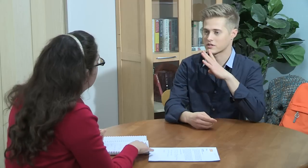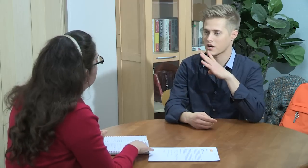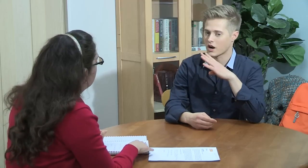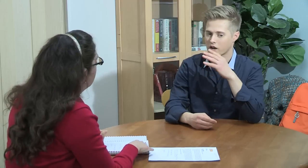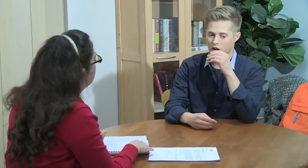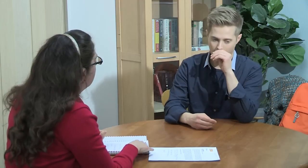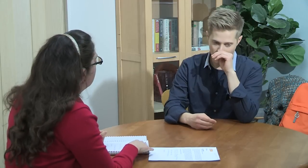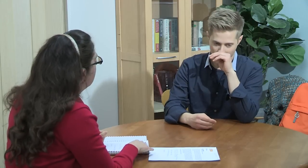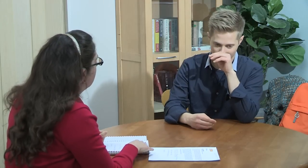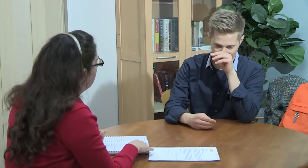as talk.